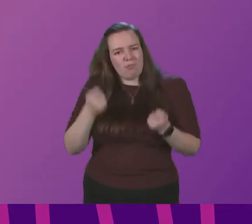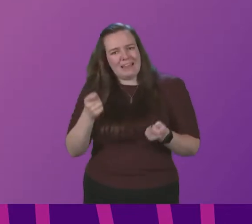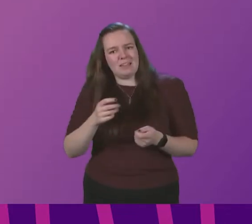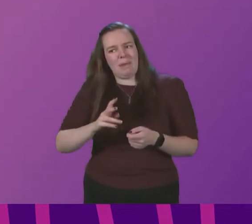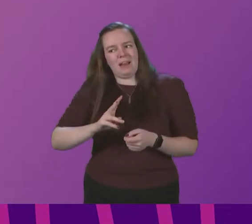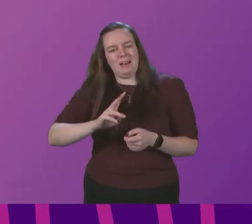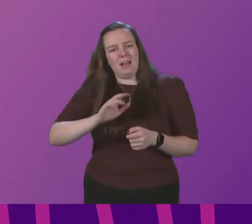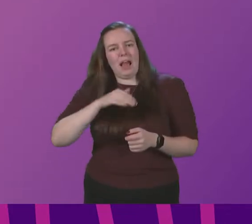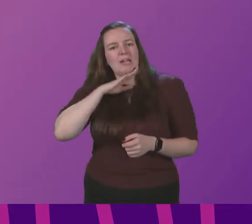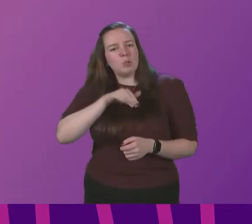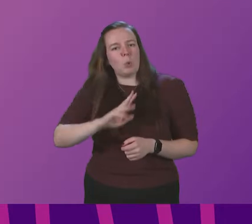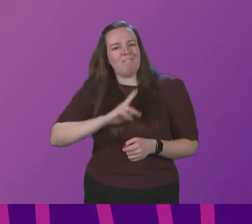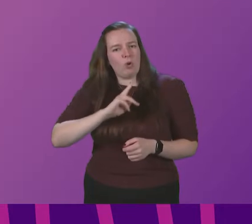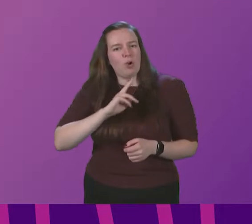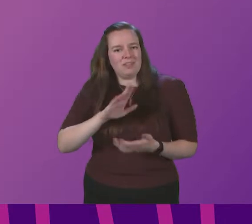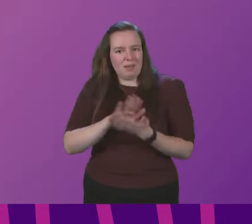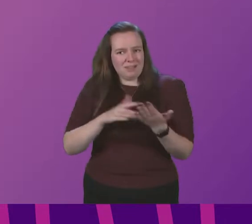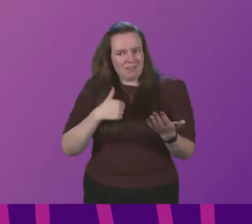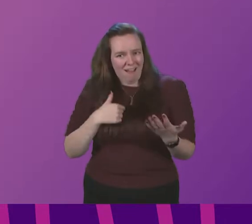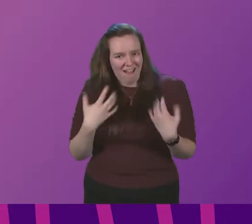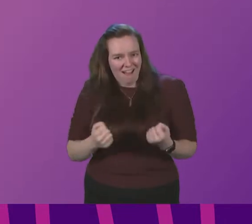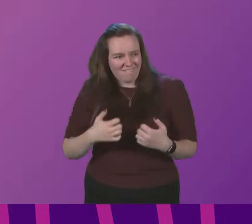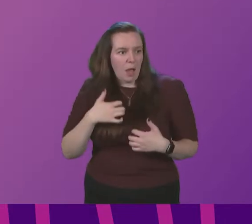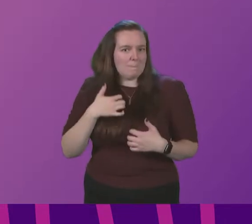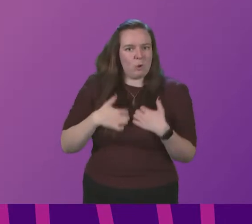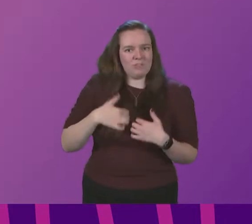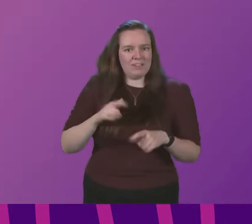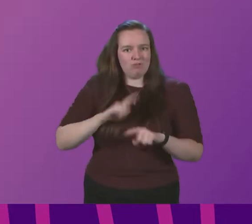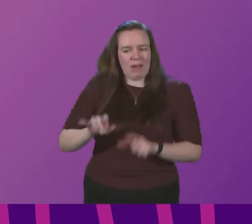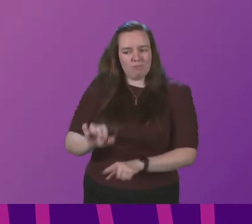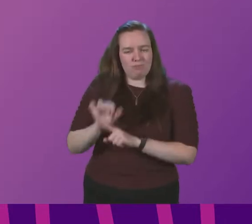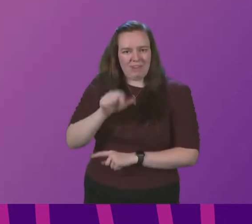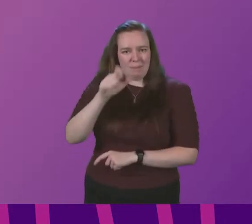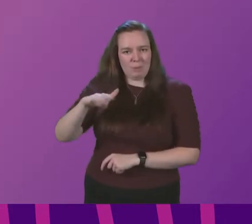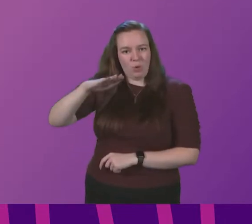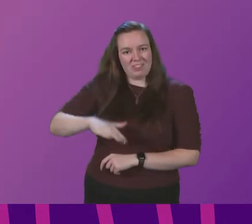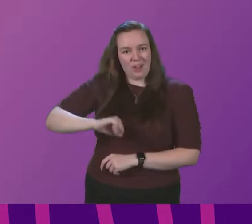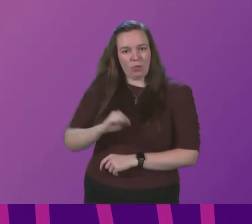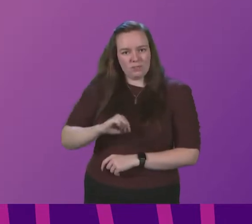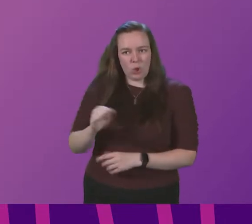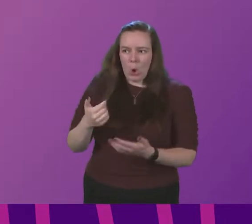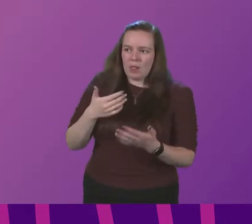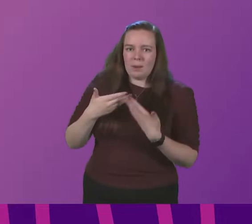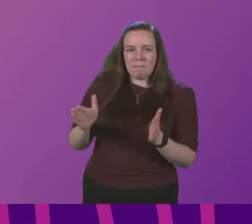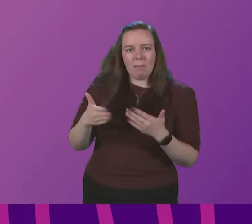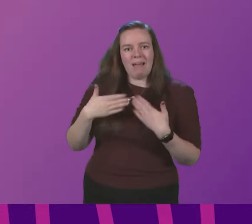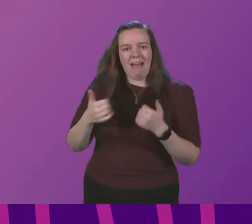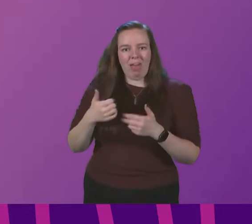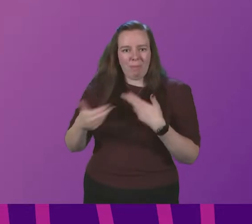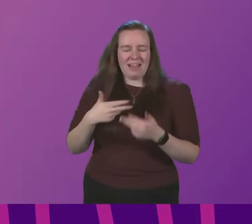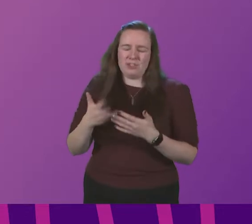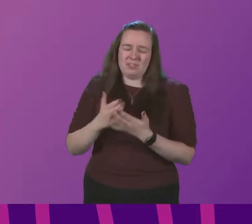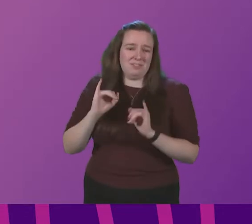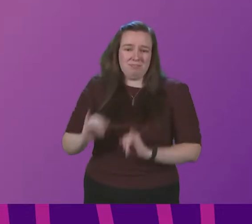voice that suggests that somehow I've got a motivation to stop people in the south of Scotland getting public health messages is utterly ridiculous